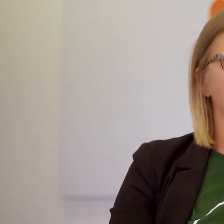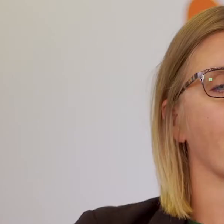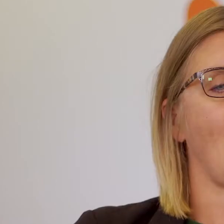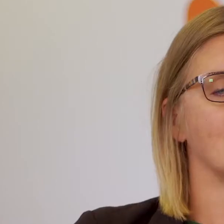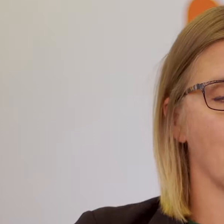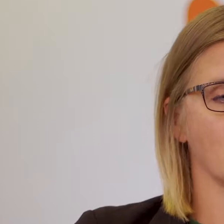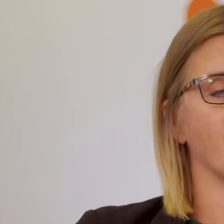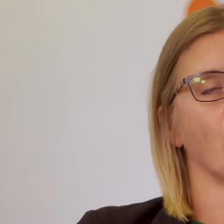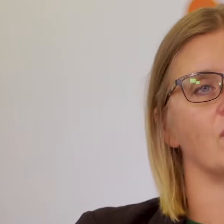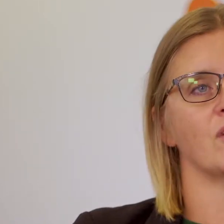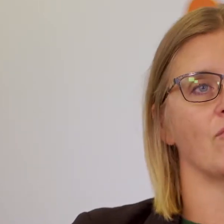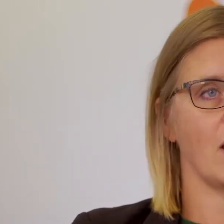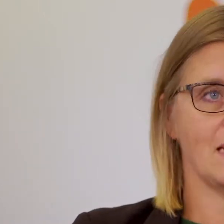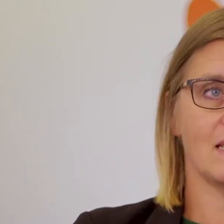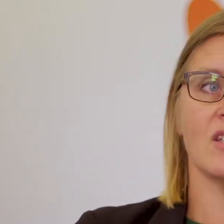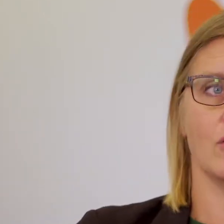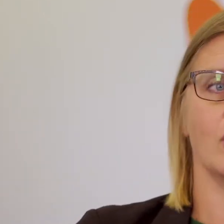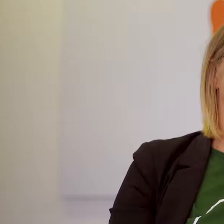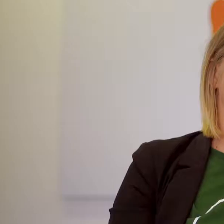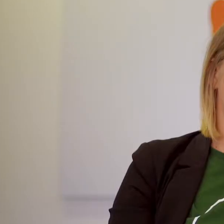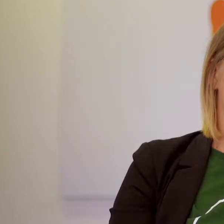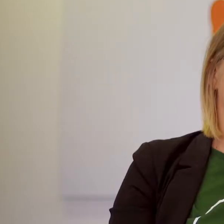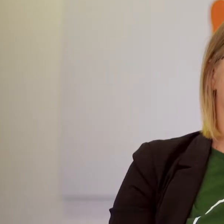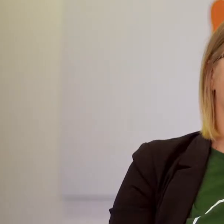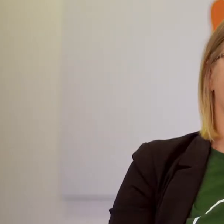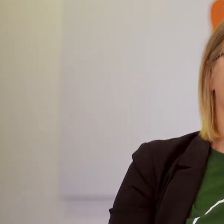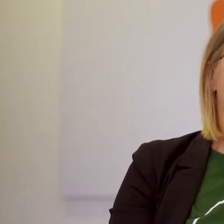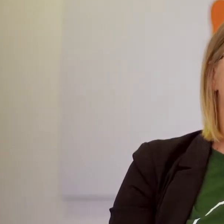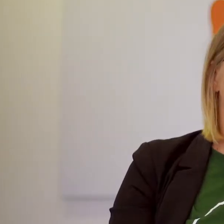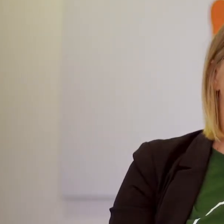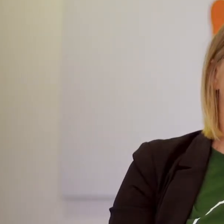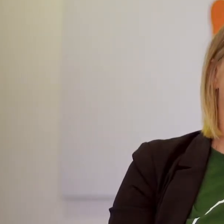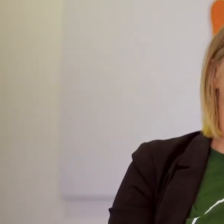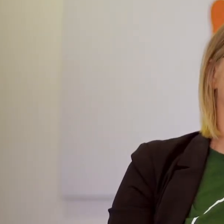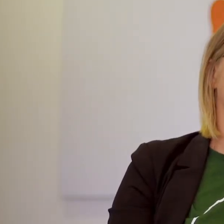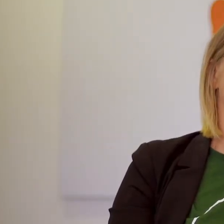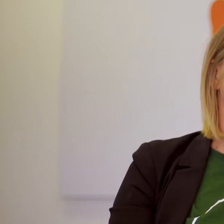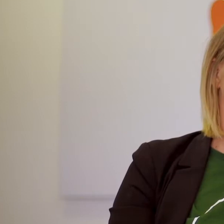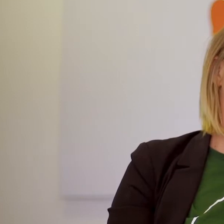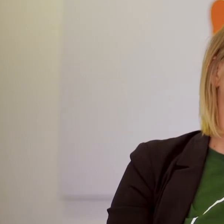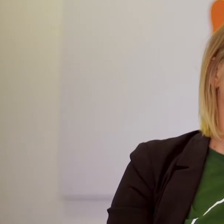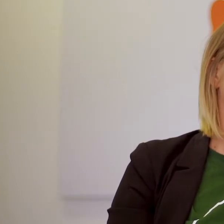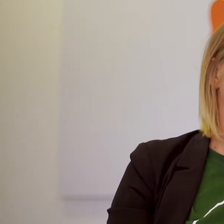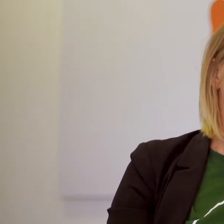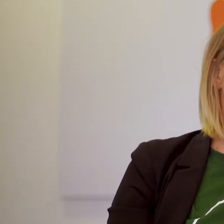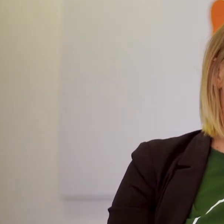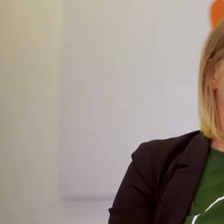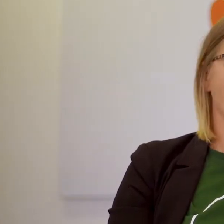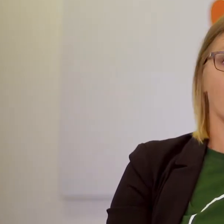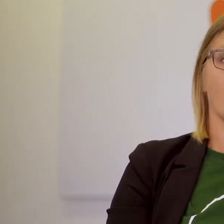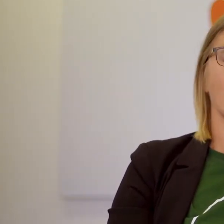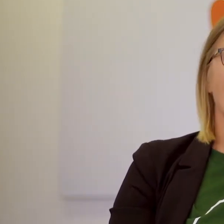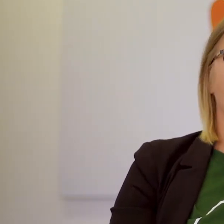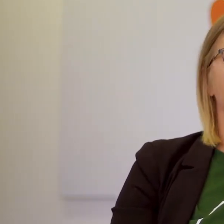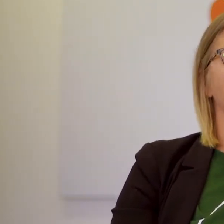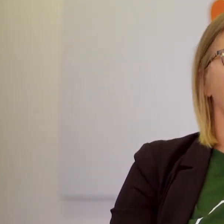families and demand for those really did soar. Pre-Covid we were averaging approximately 250 food